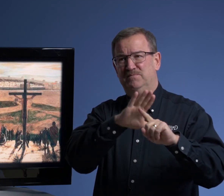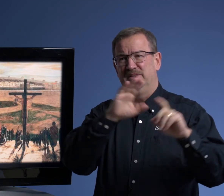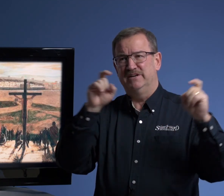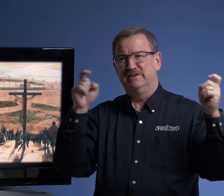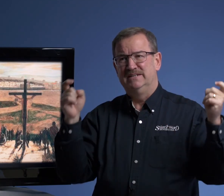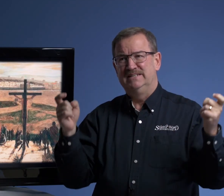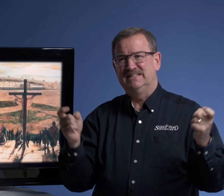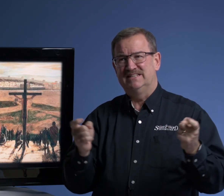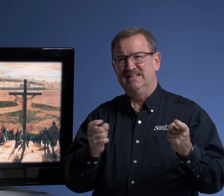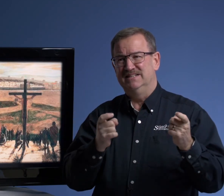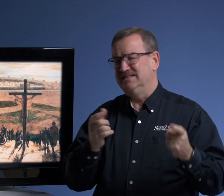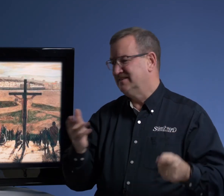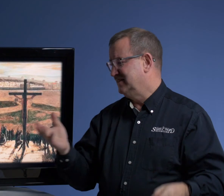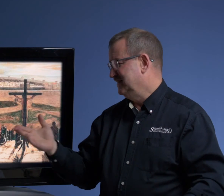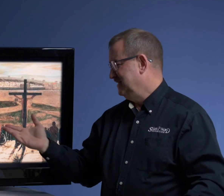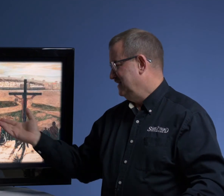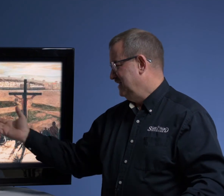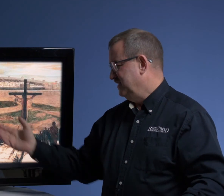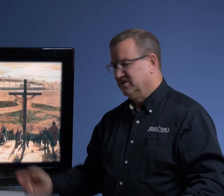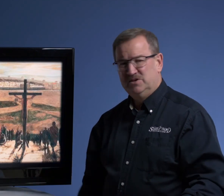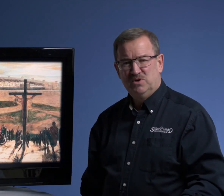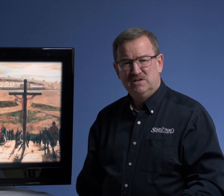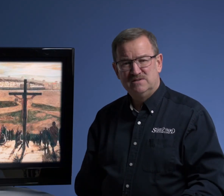their sins. And there he was.